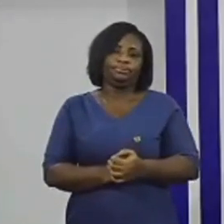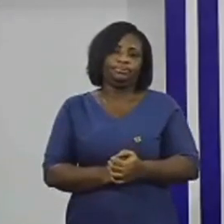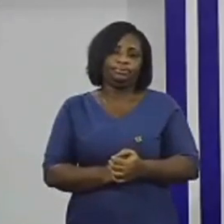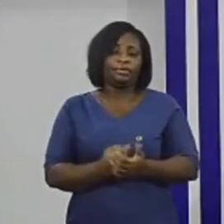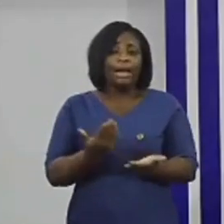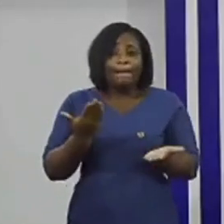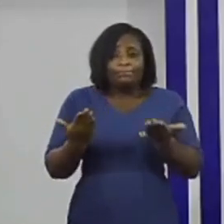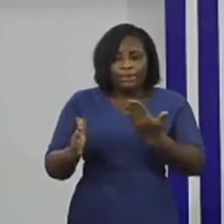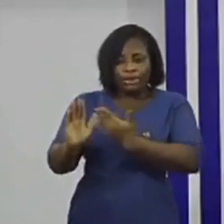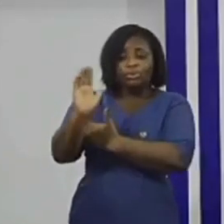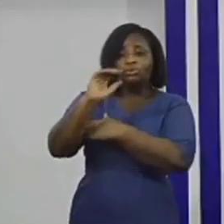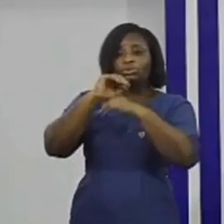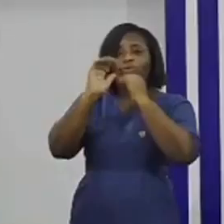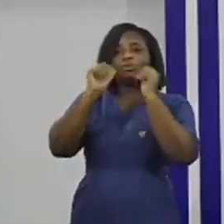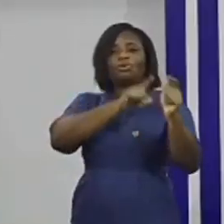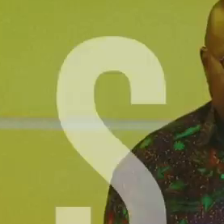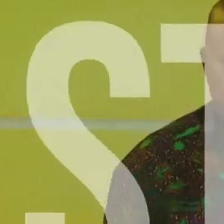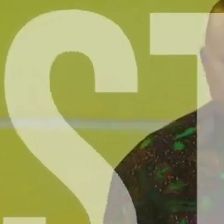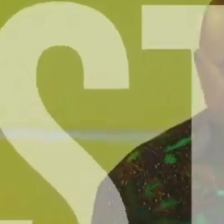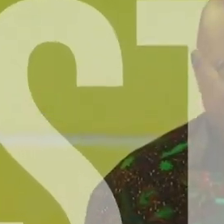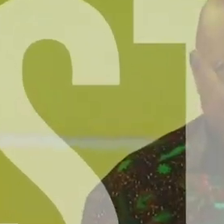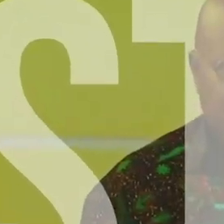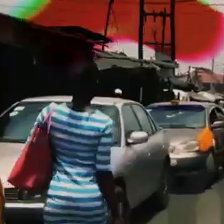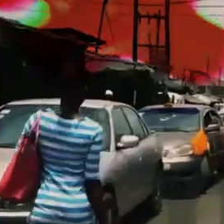May the good Lord continue to bless us all.